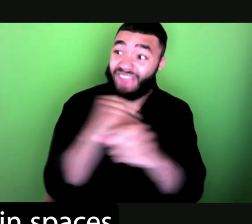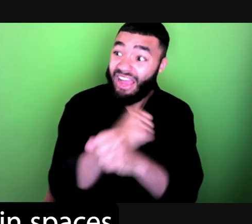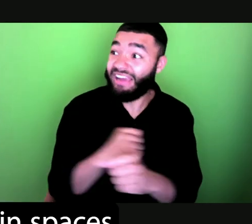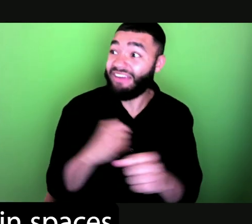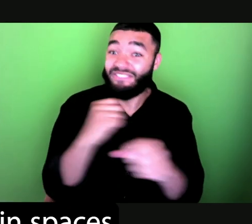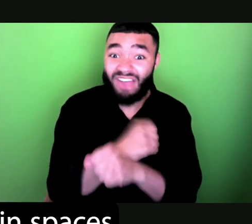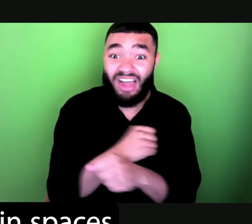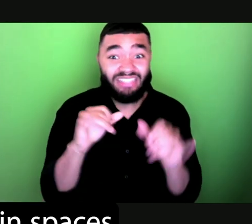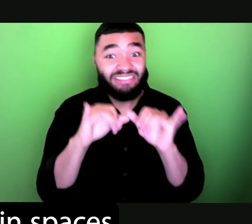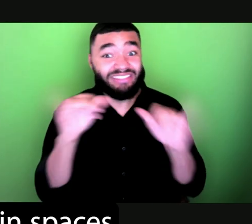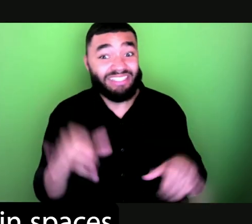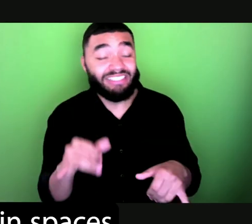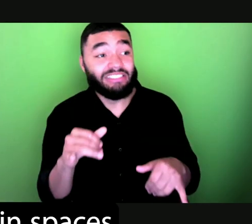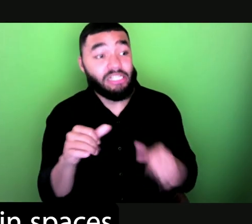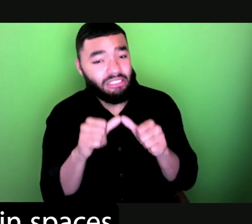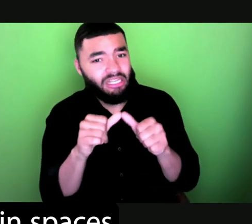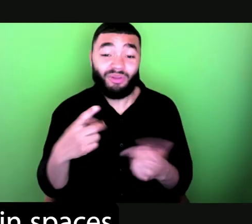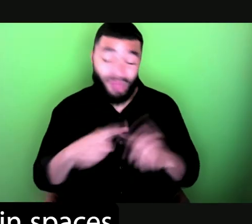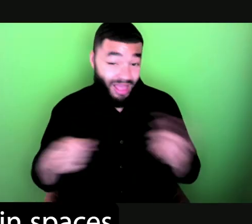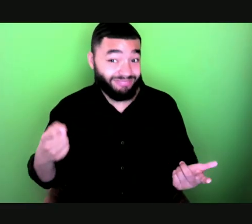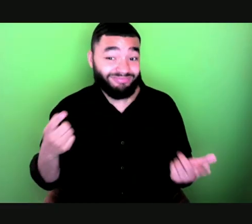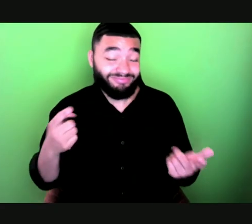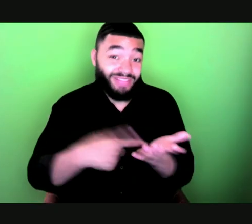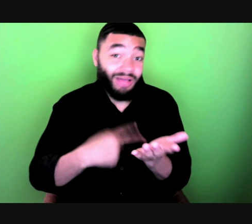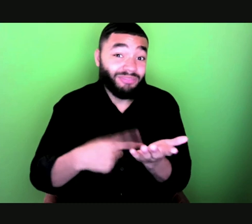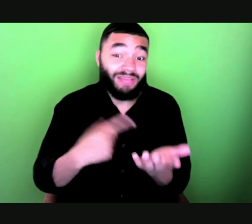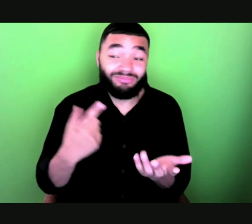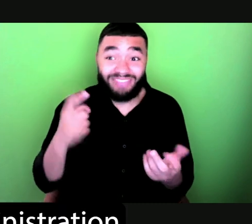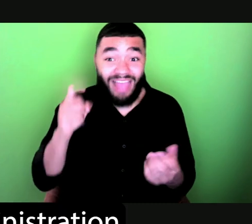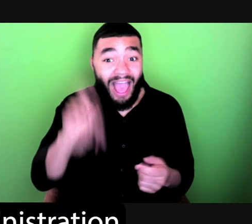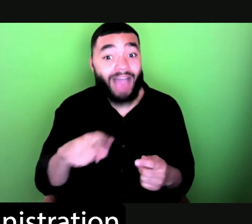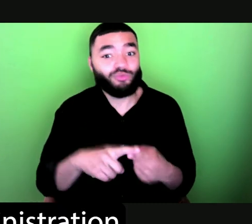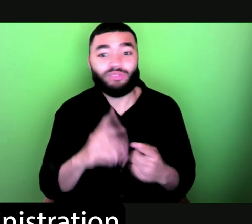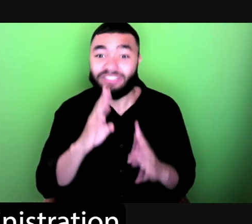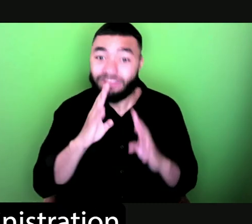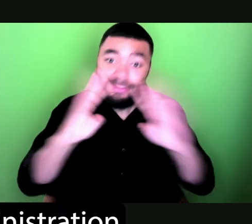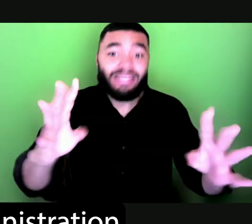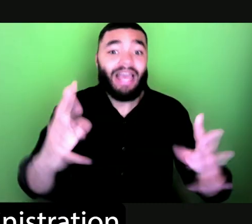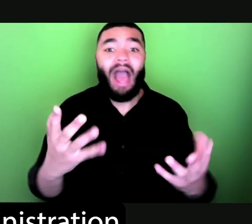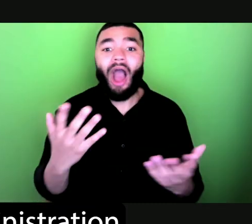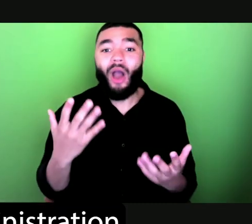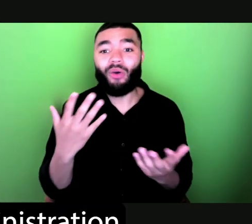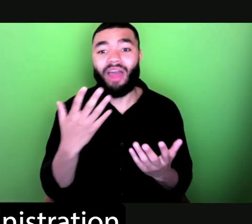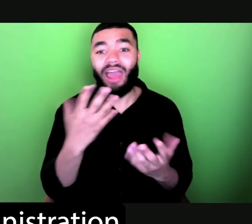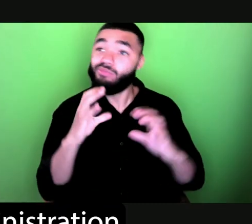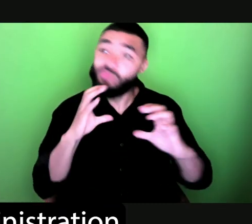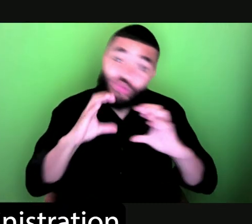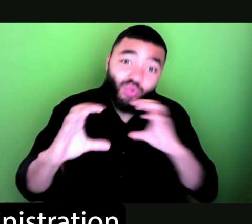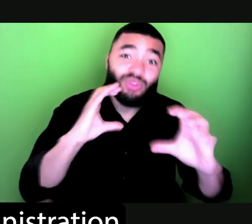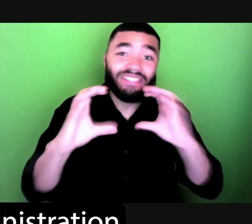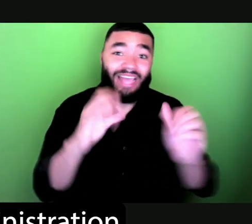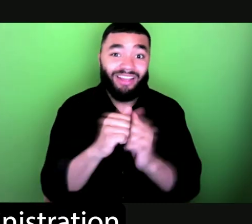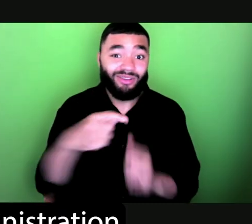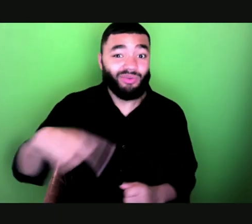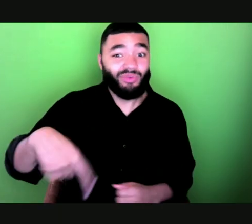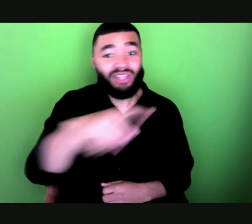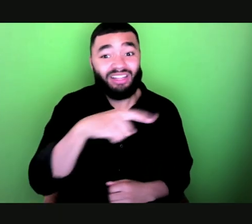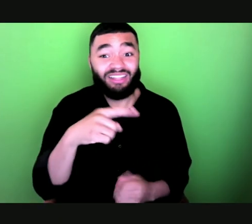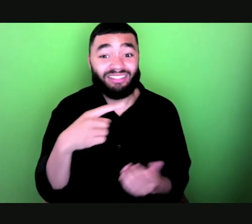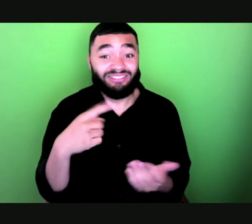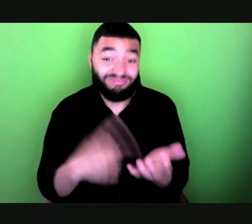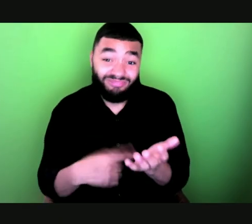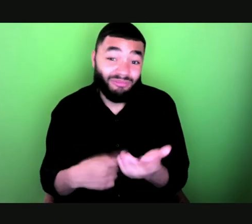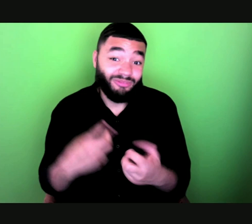change often in spaces that don't look like us. And I just wanted to applaud this administration and thank you all again for